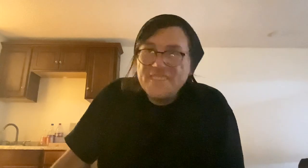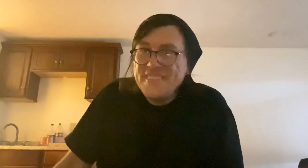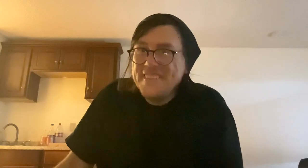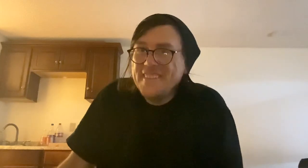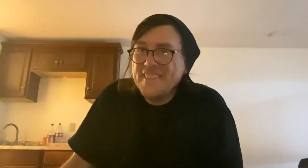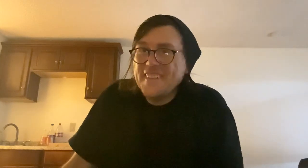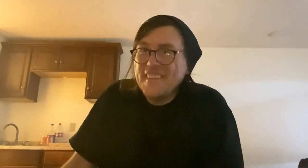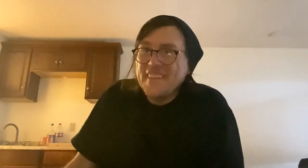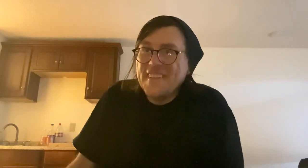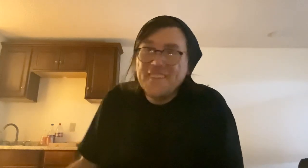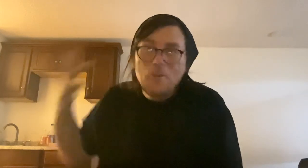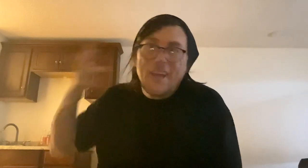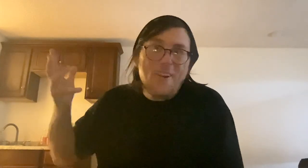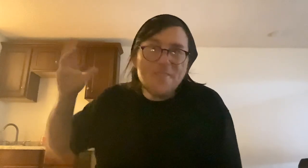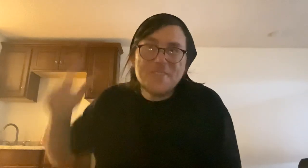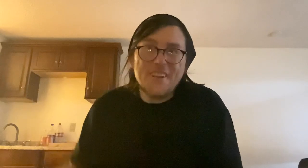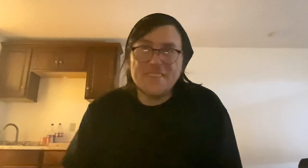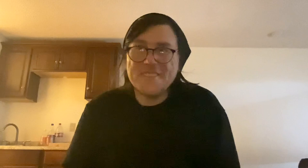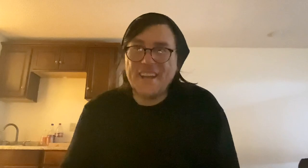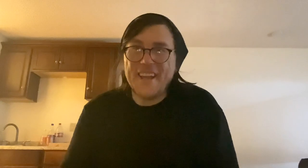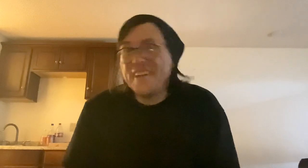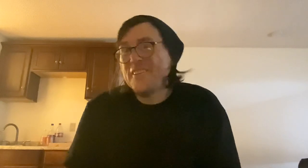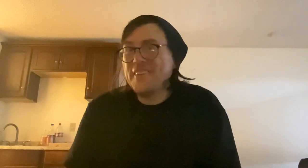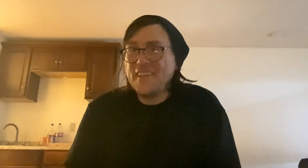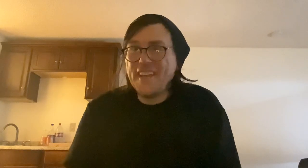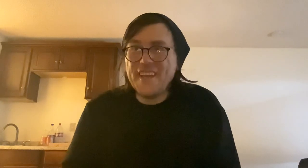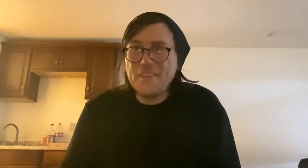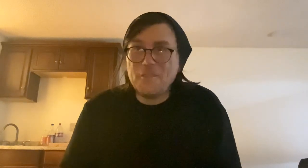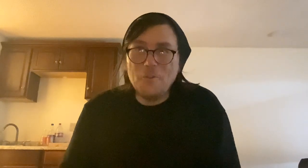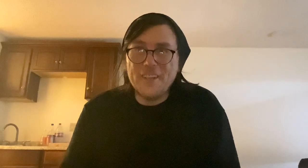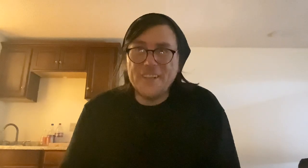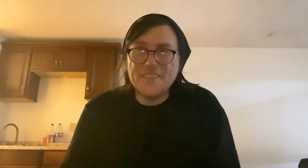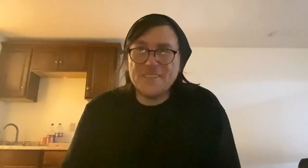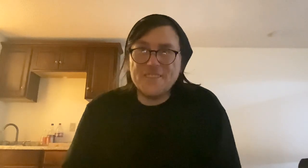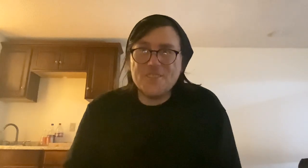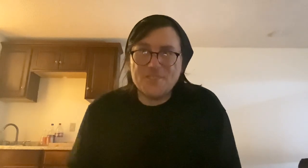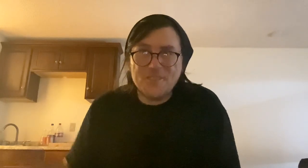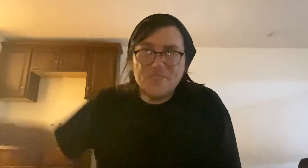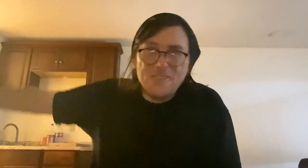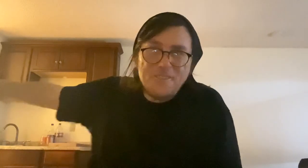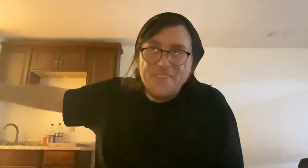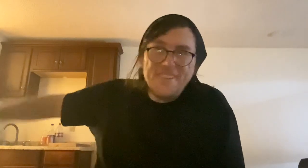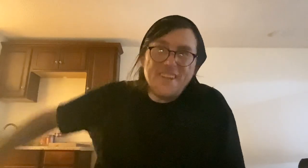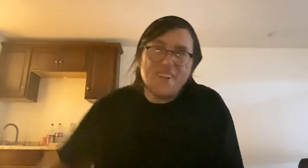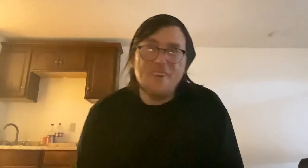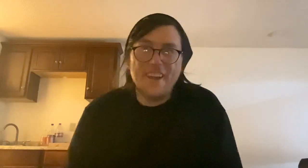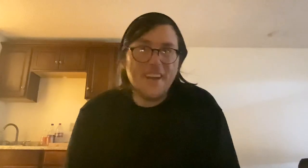who cares, you know, it's like, if you want to screw, yeah, go ahead. I